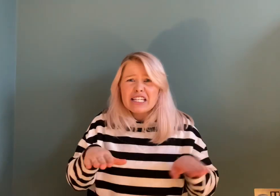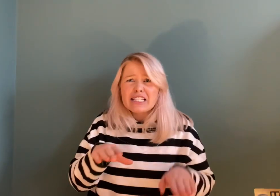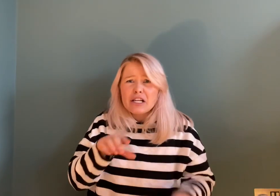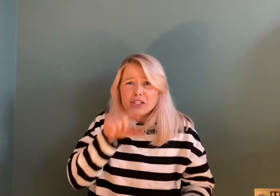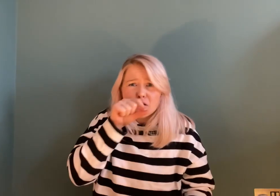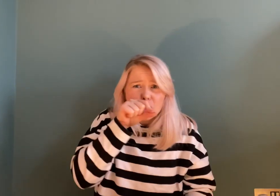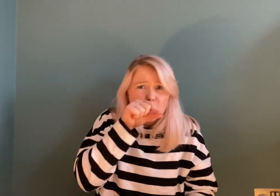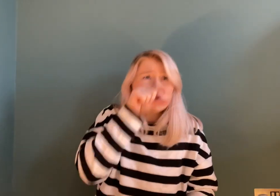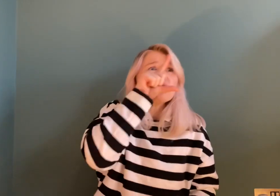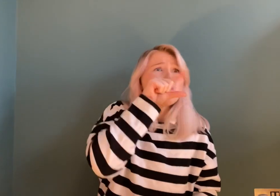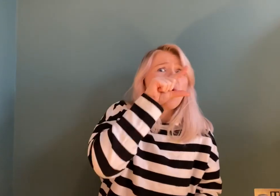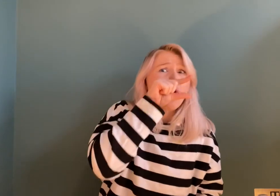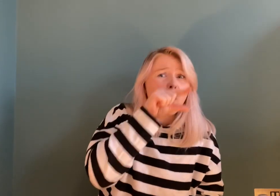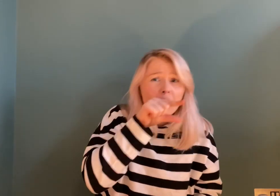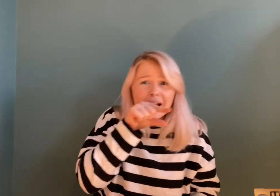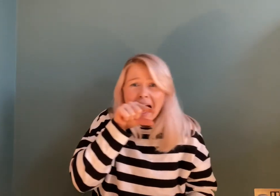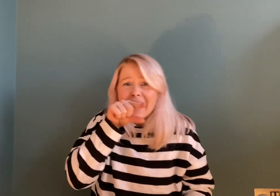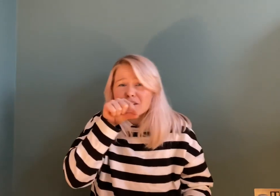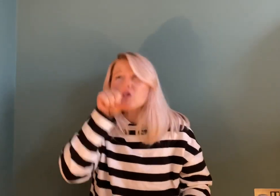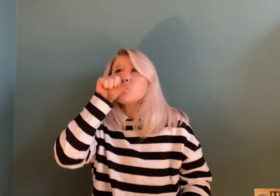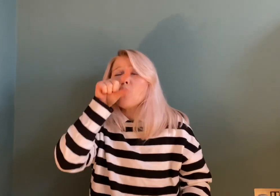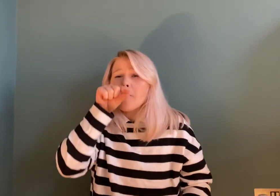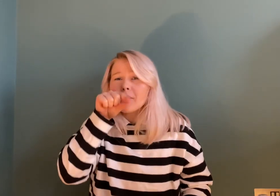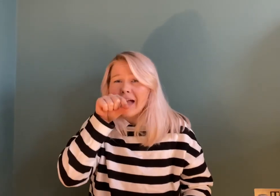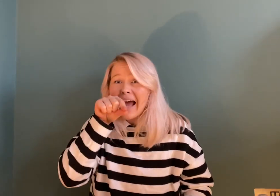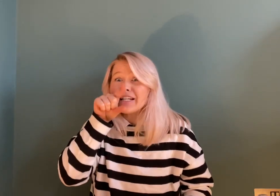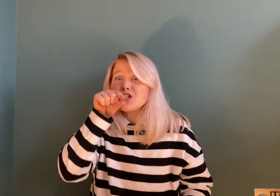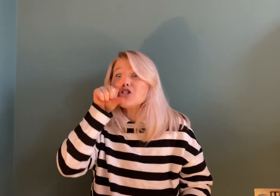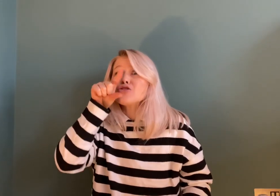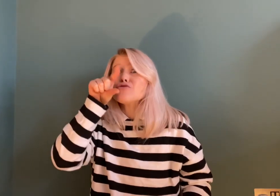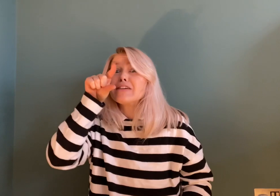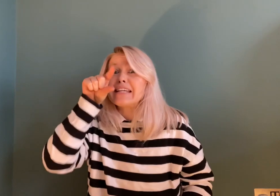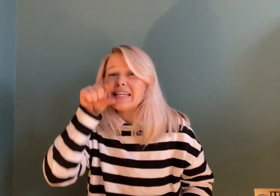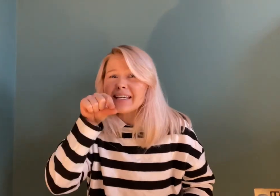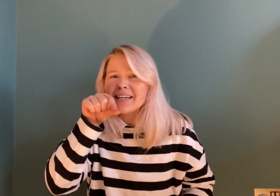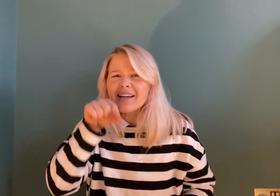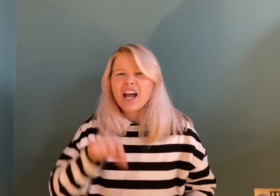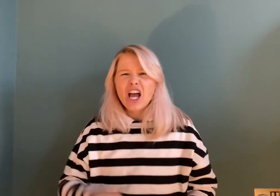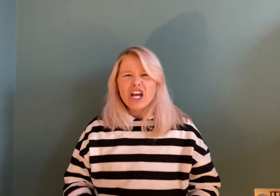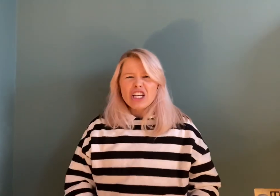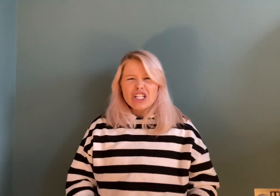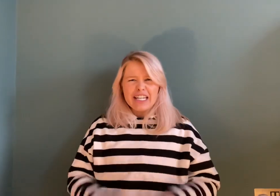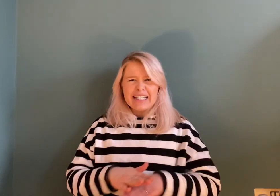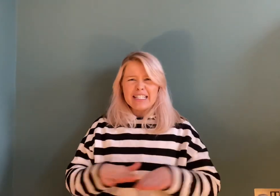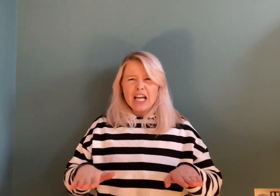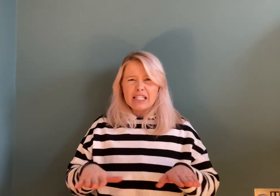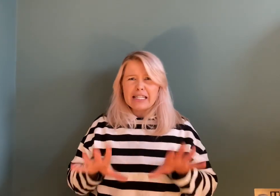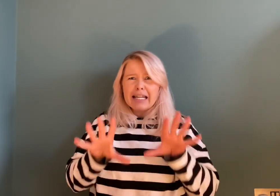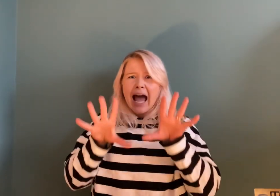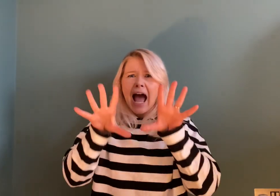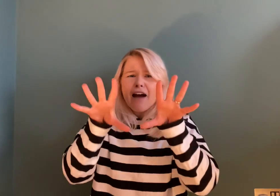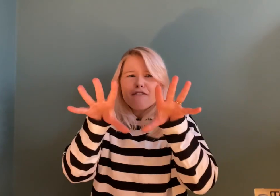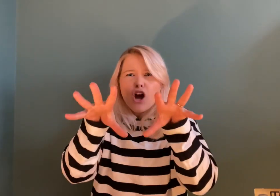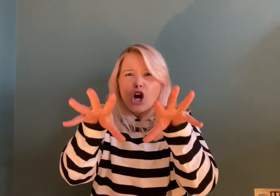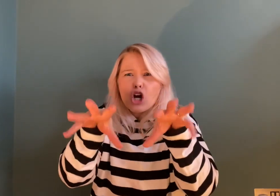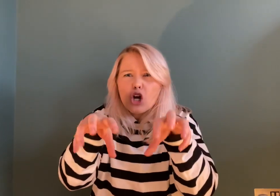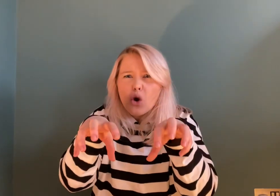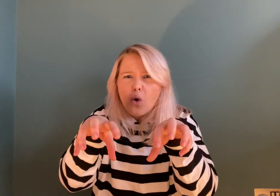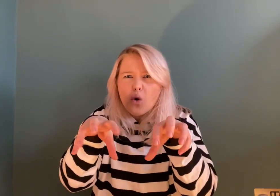doesn't squawk and squabble and shriek. She doesn't have claws